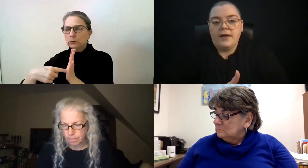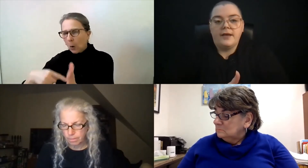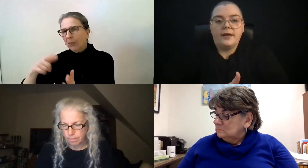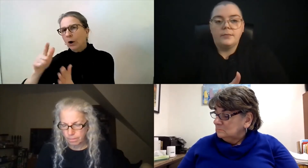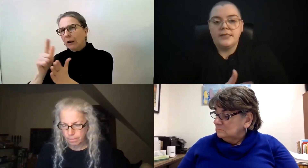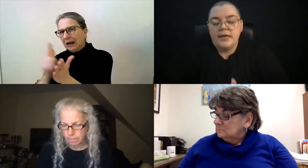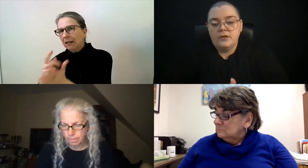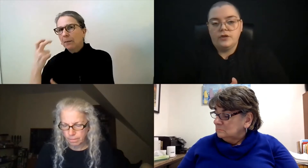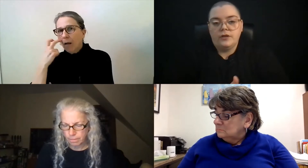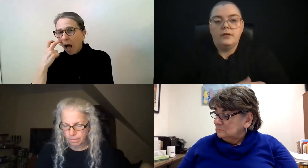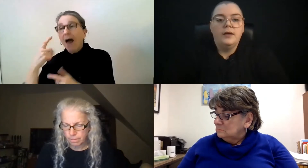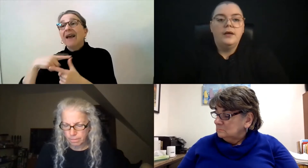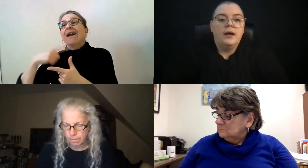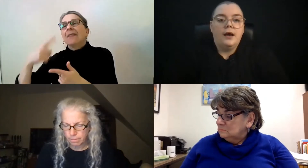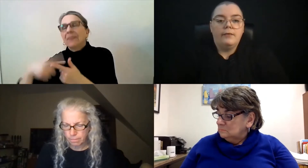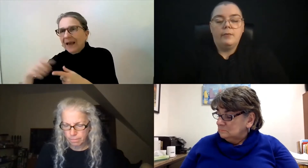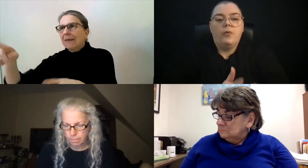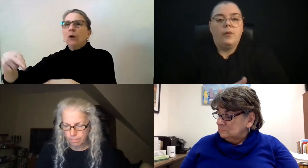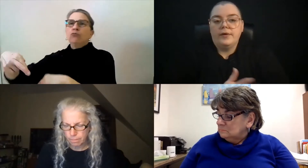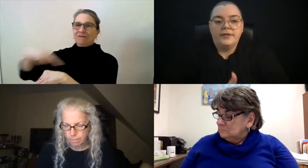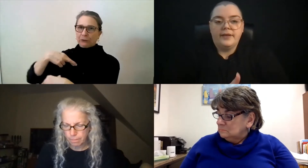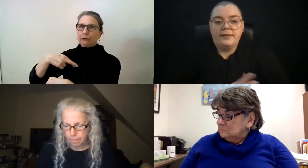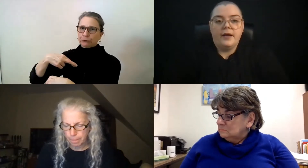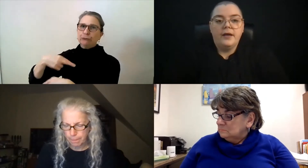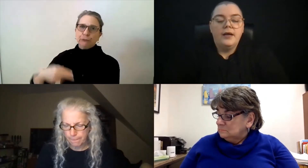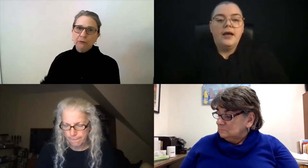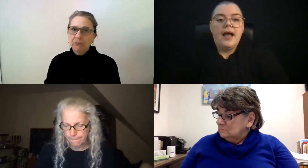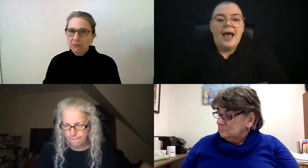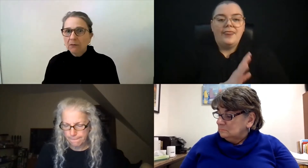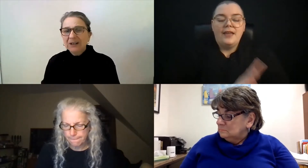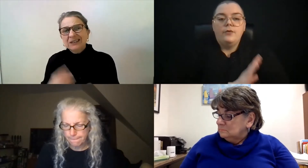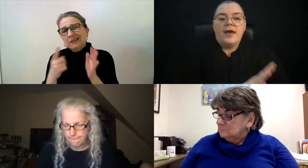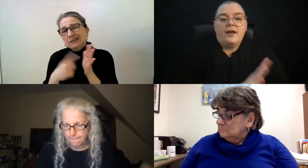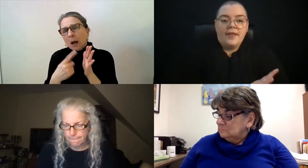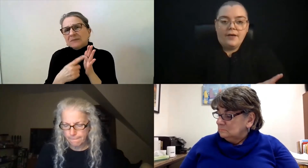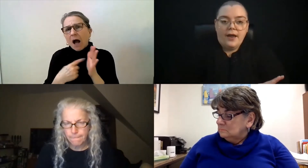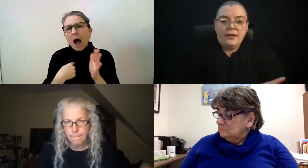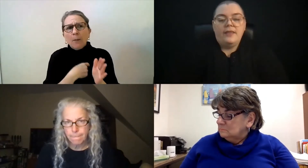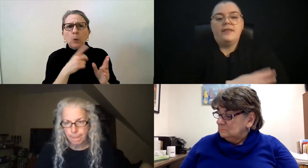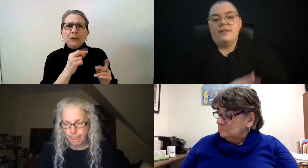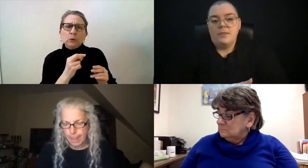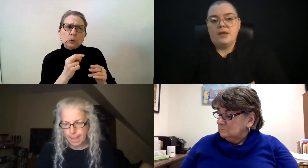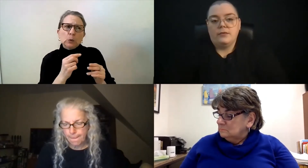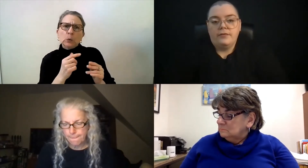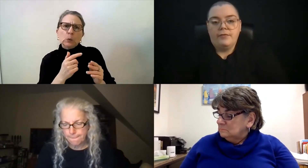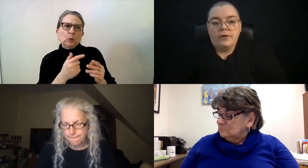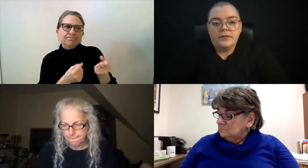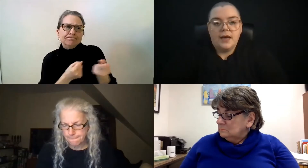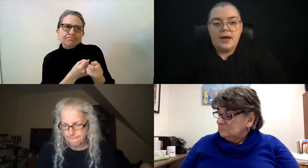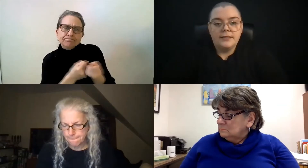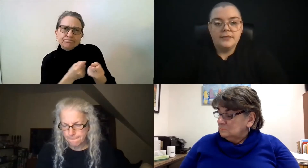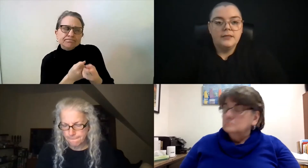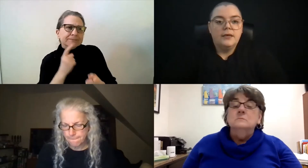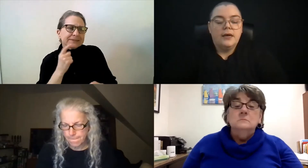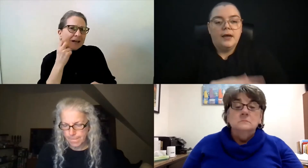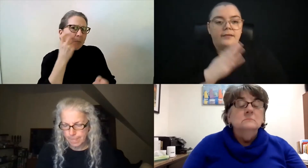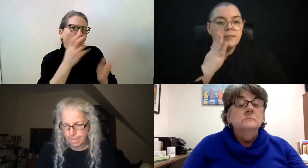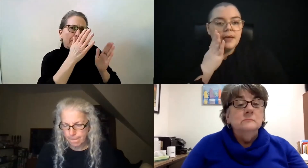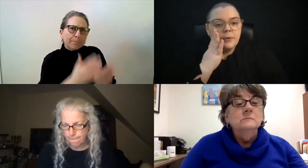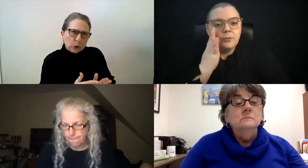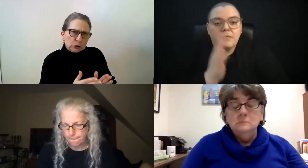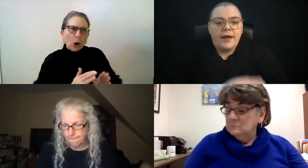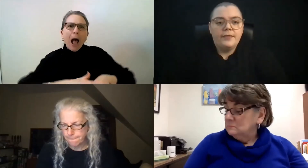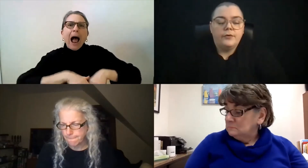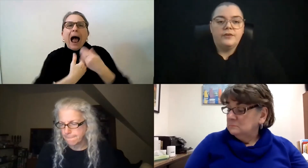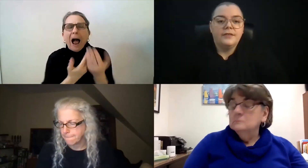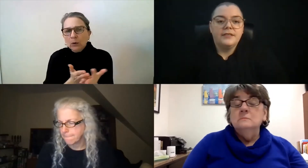need to provide documentation, a report, etc. They do that on their end, and then they make the referral to us to